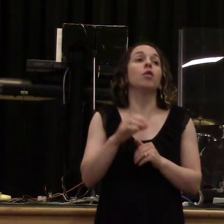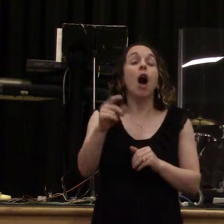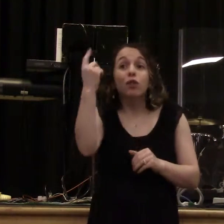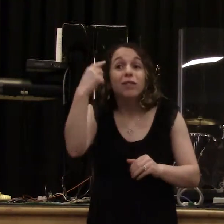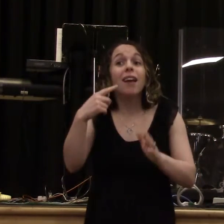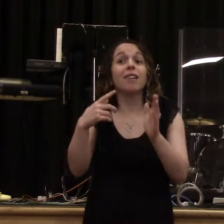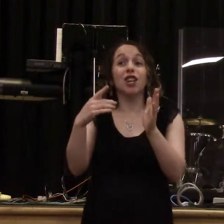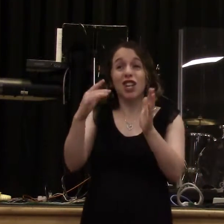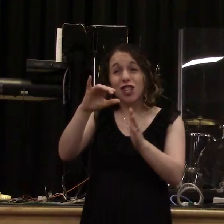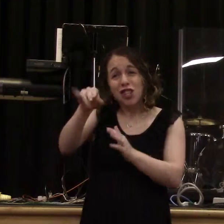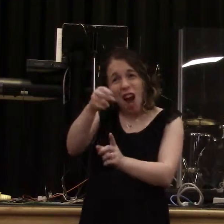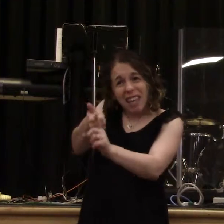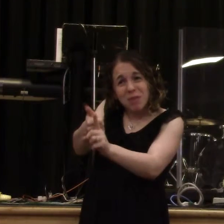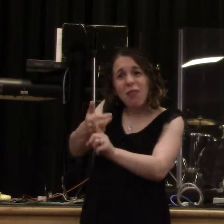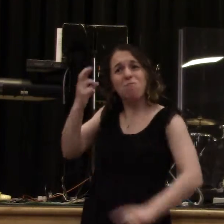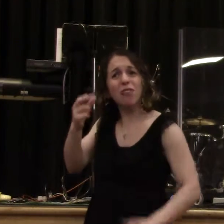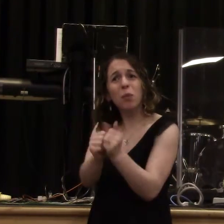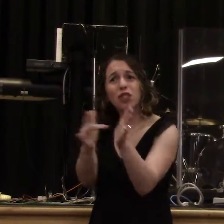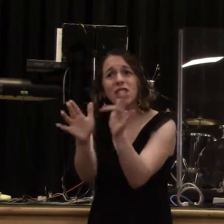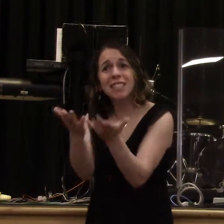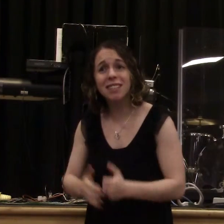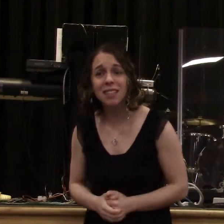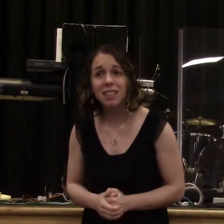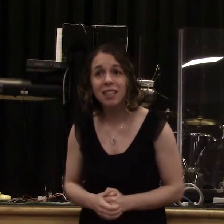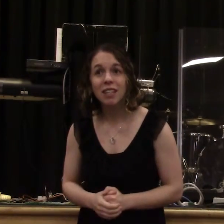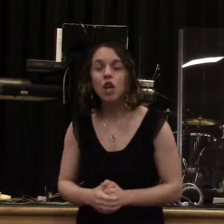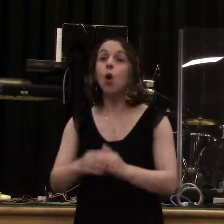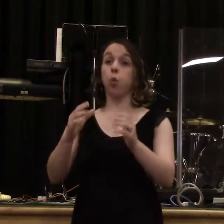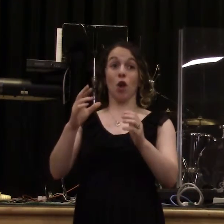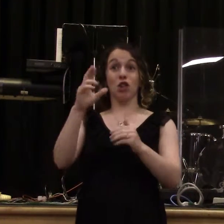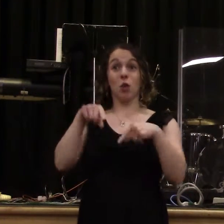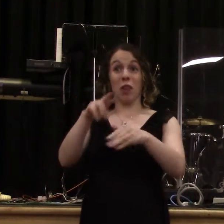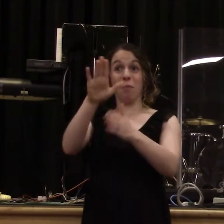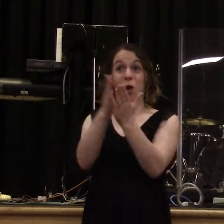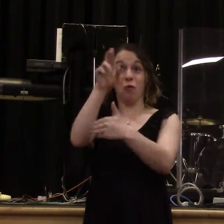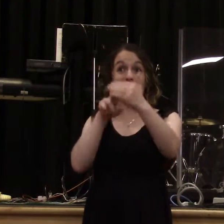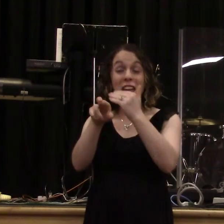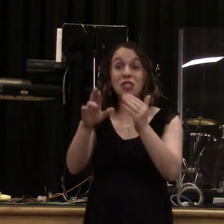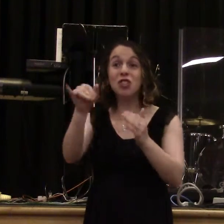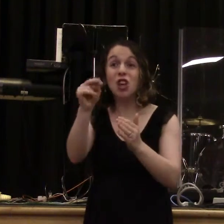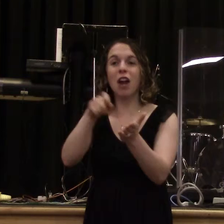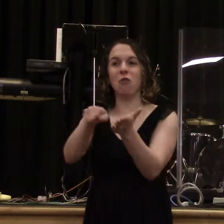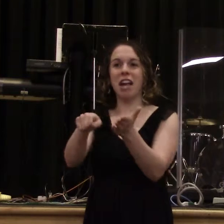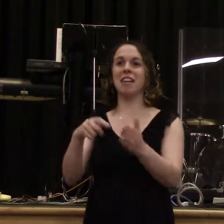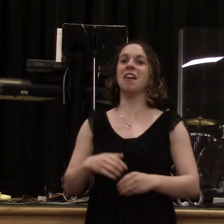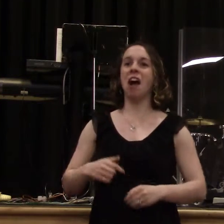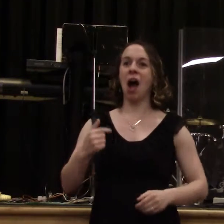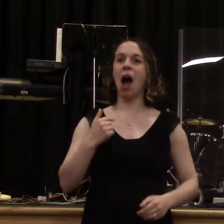closest one to Jesus. He didn't open the book saying, I'm the last living apostle, but I'm the man of God. I was best friends with Jesus. He opened this book and said,